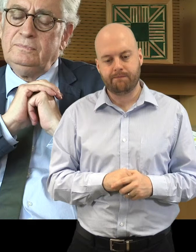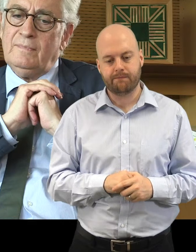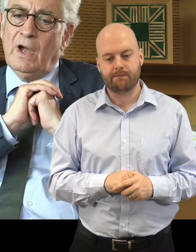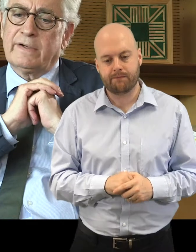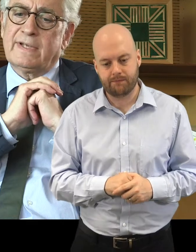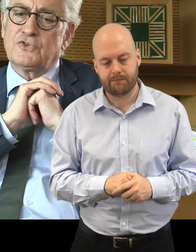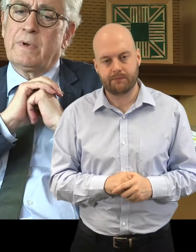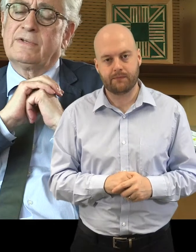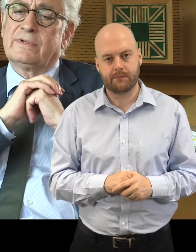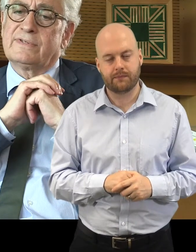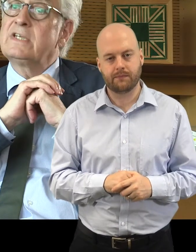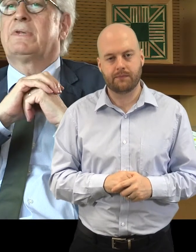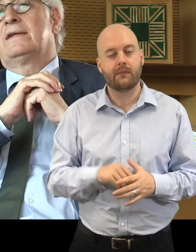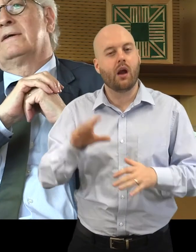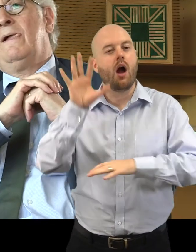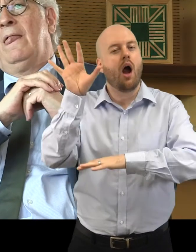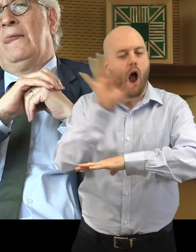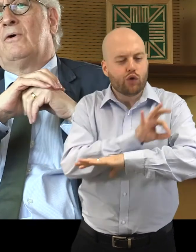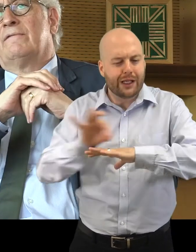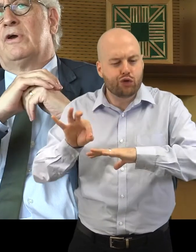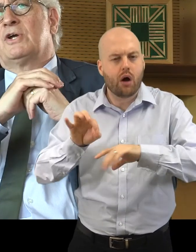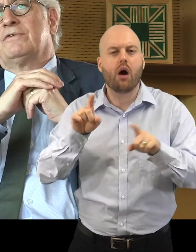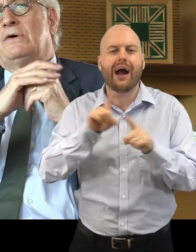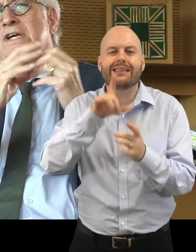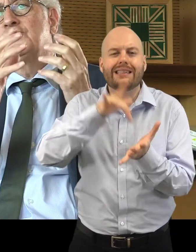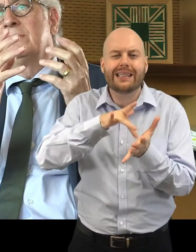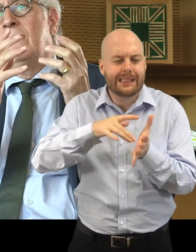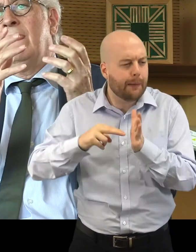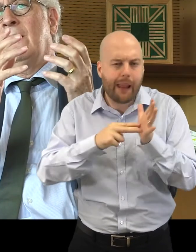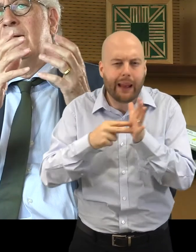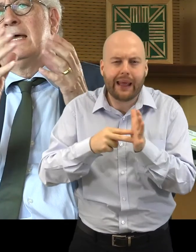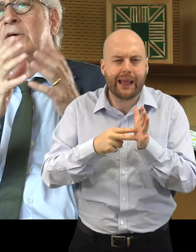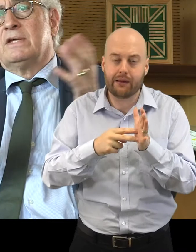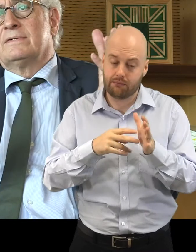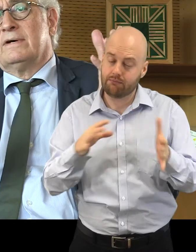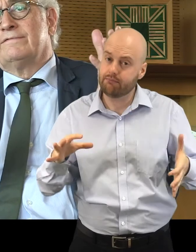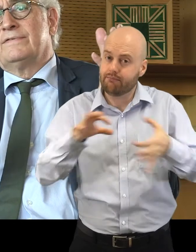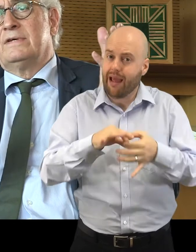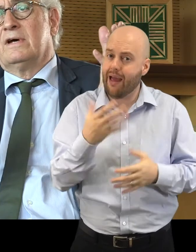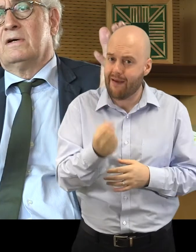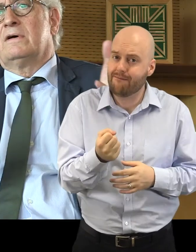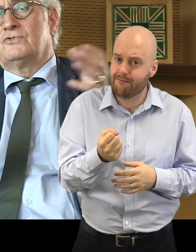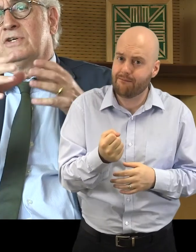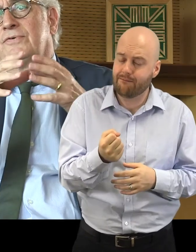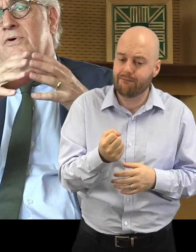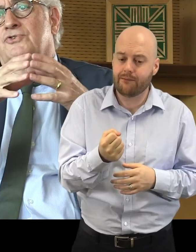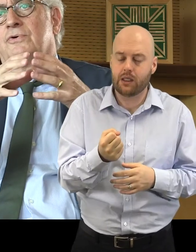Architecture and city planning are very much a foundation element of the Aragon Trust for Culture